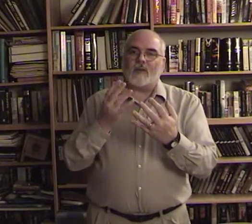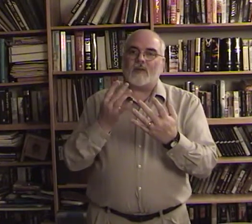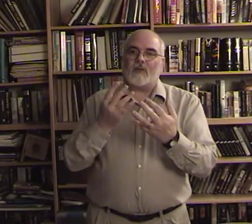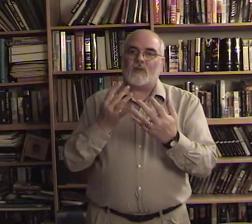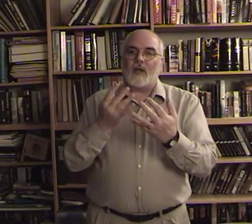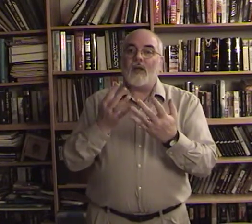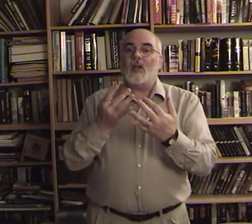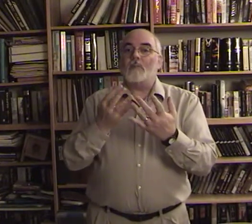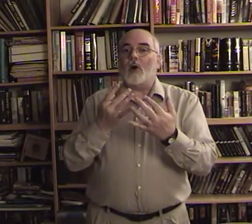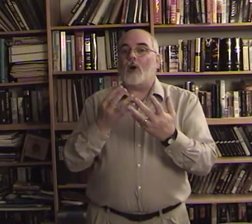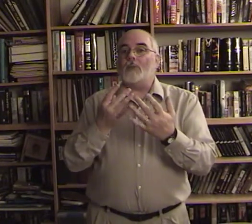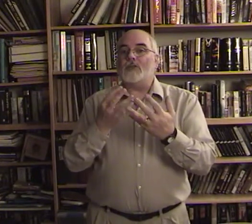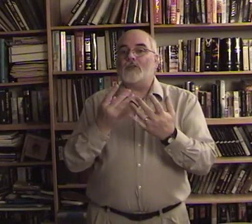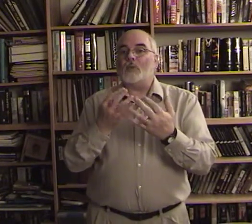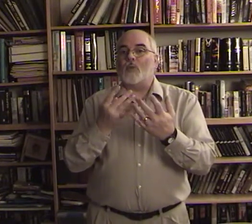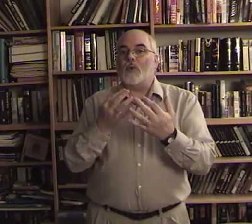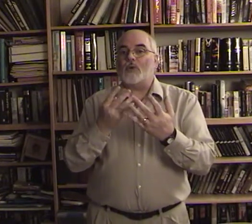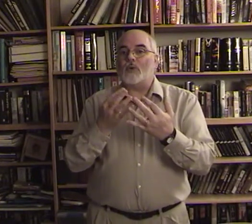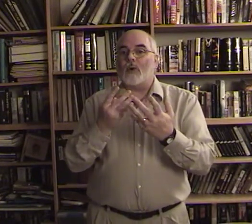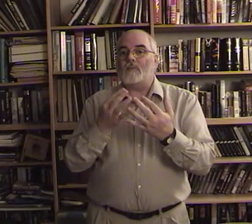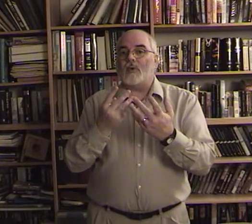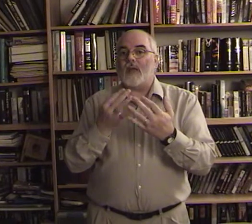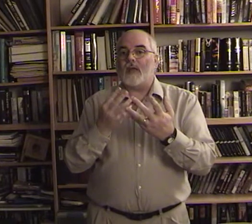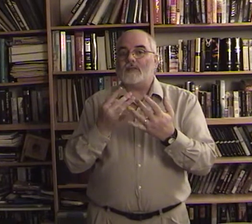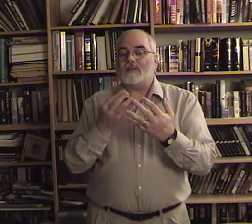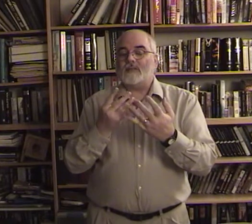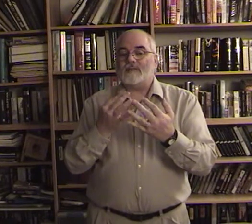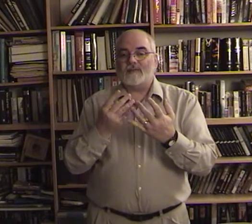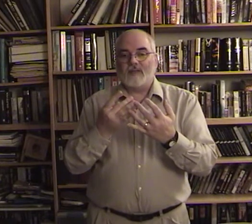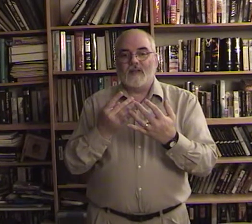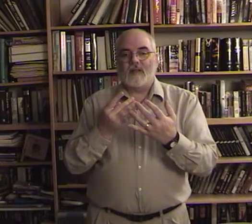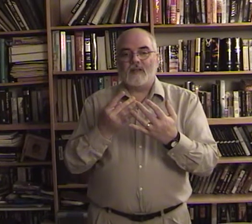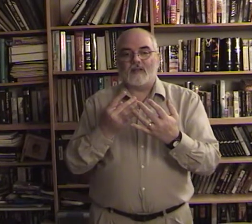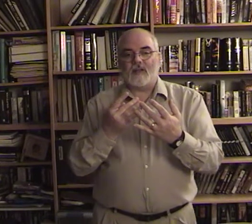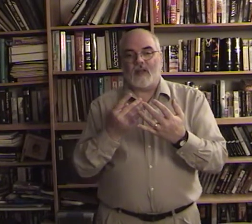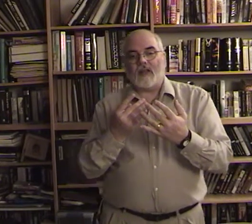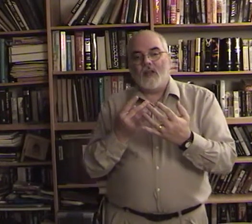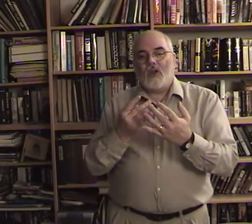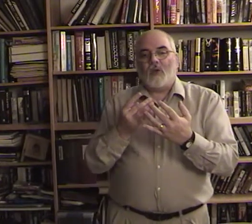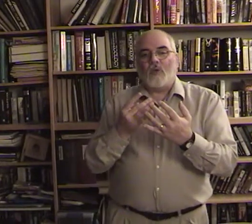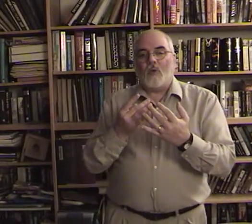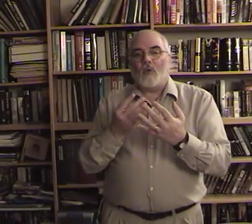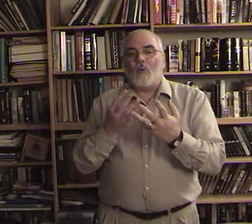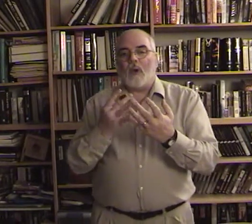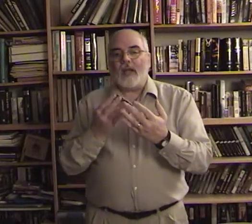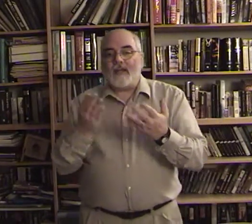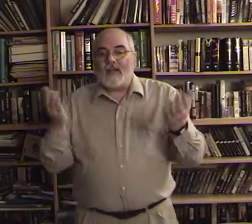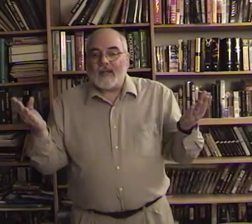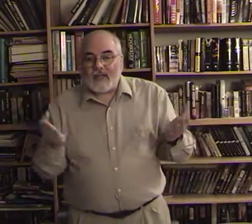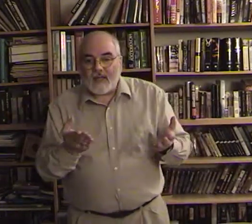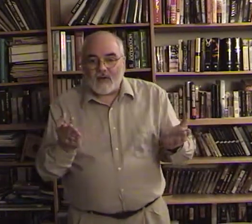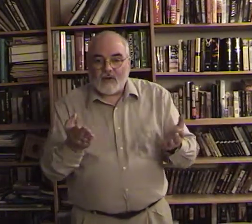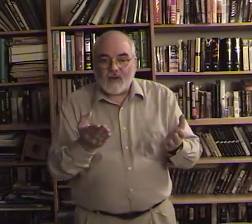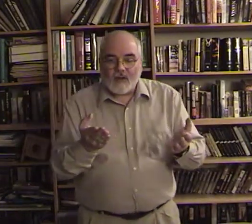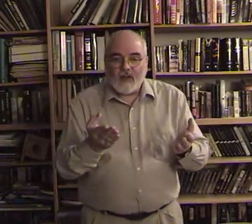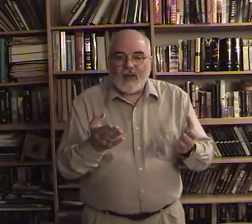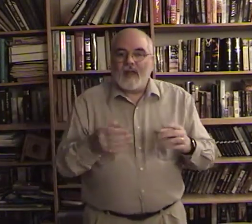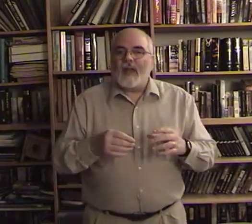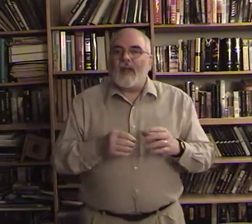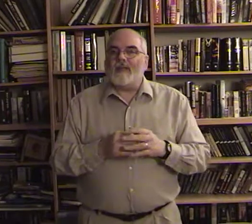front of you this way palm is toward you on both hands okay wait here and